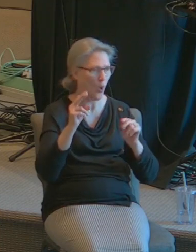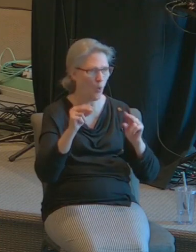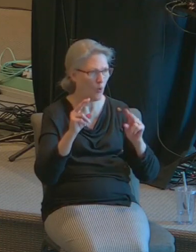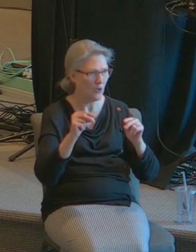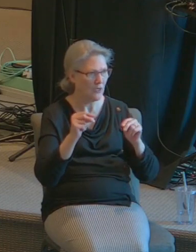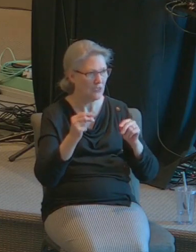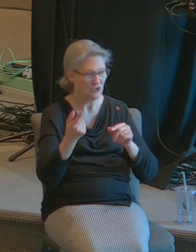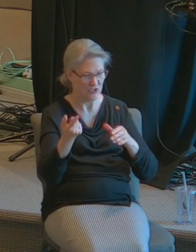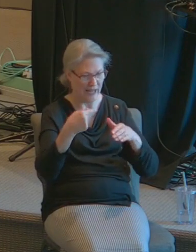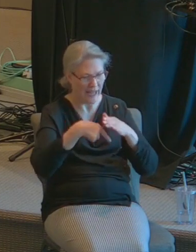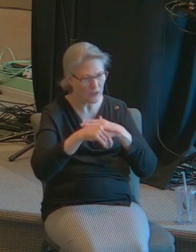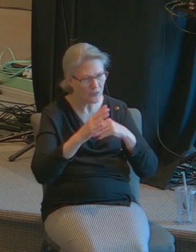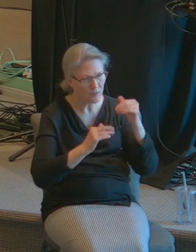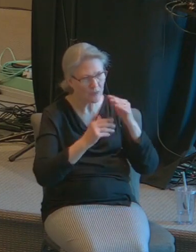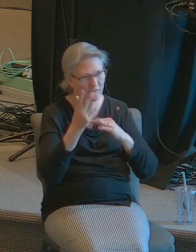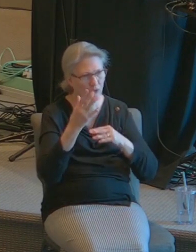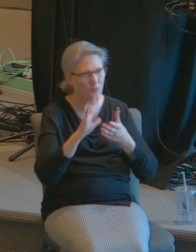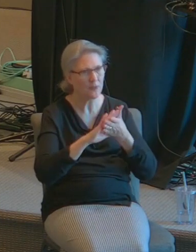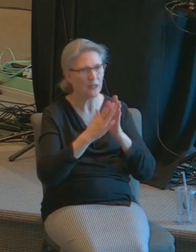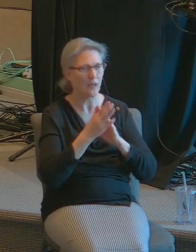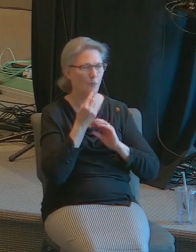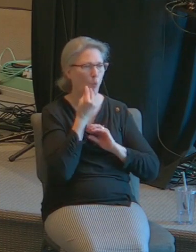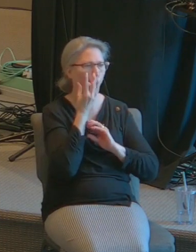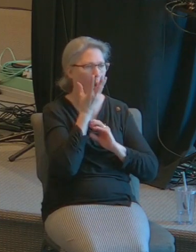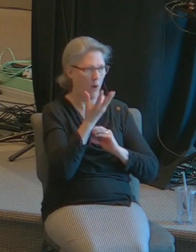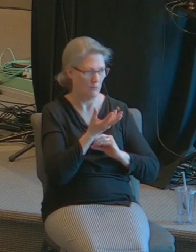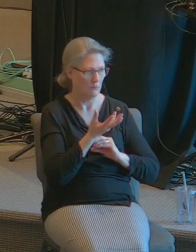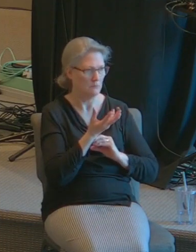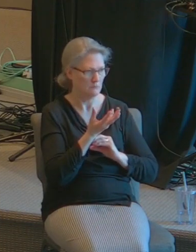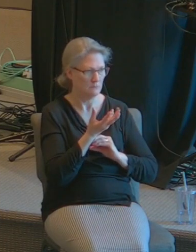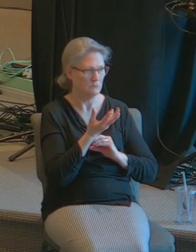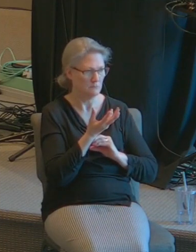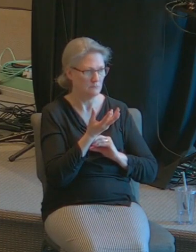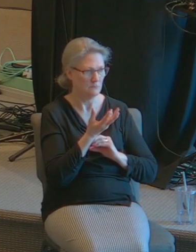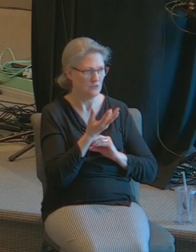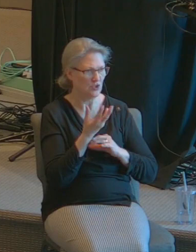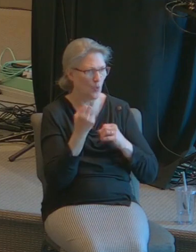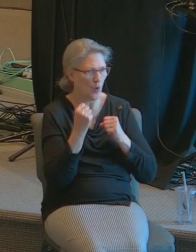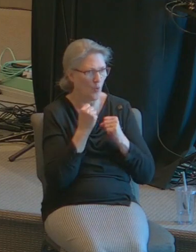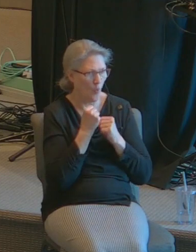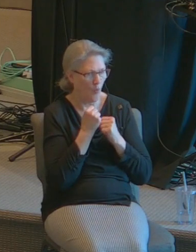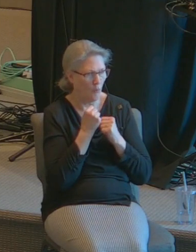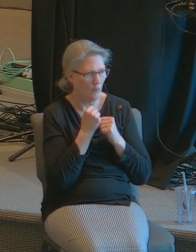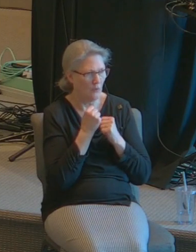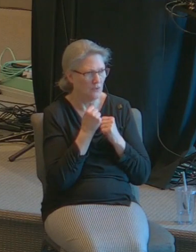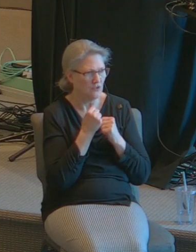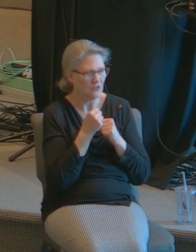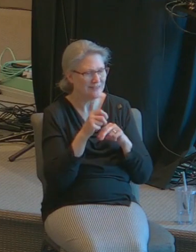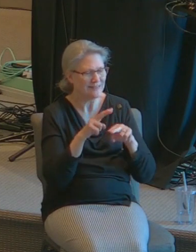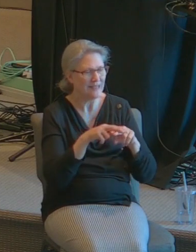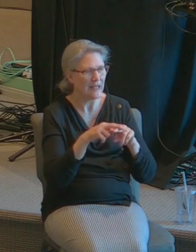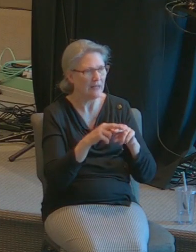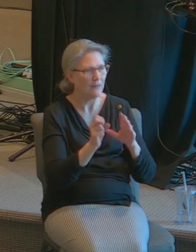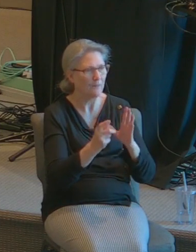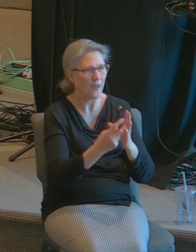and she sat down on the back row where there was a seat that was ready for her